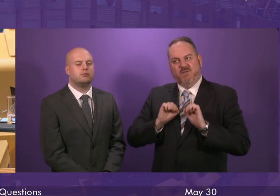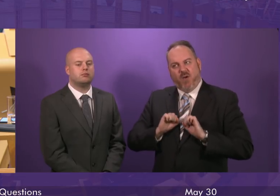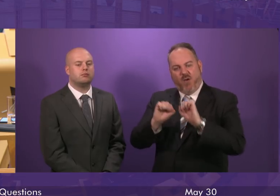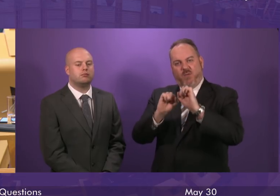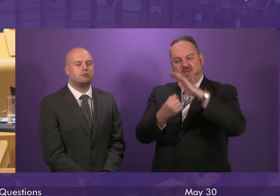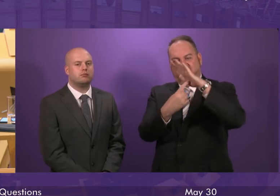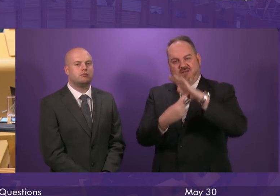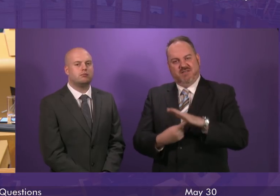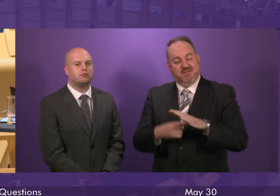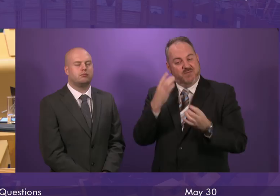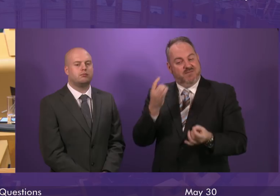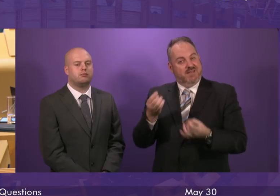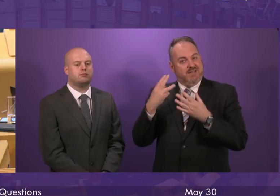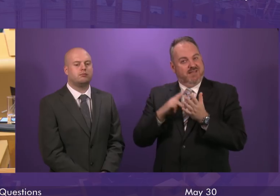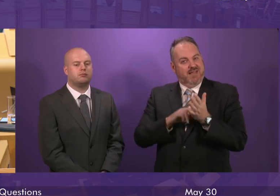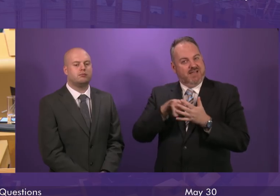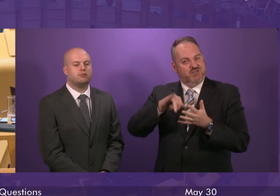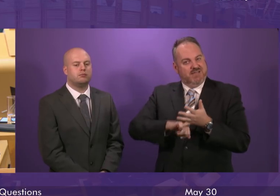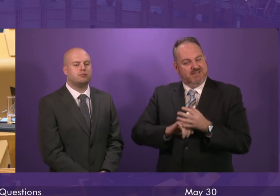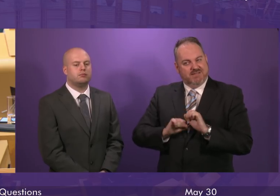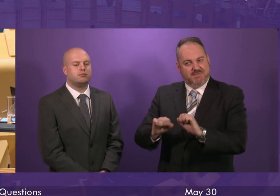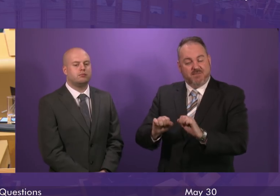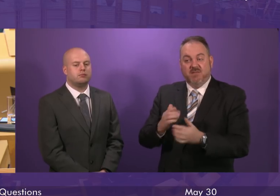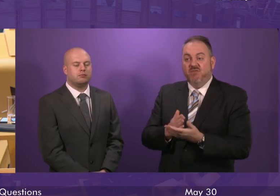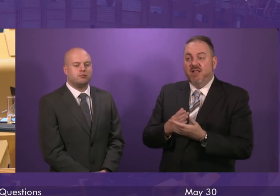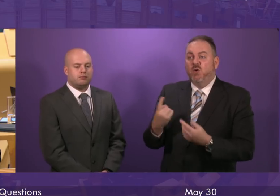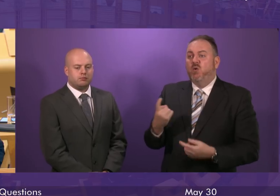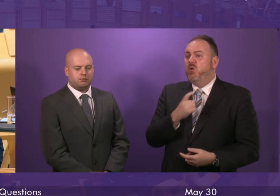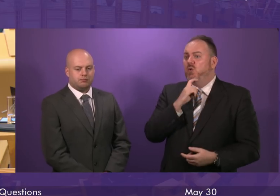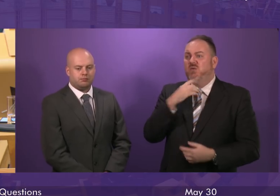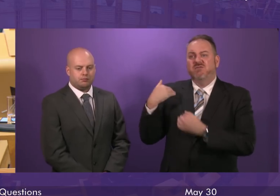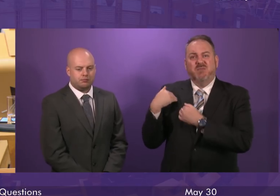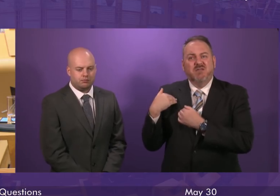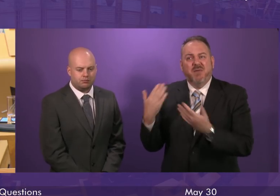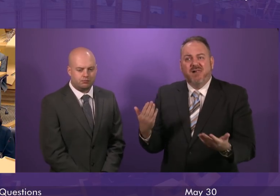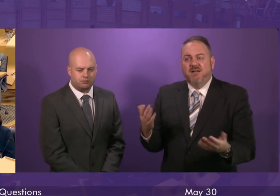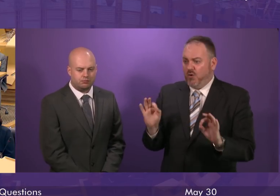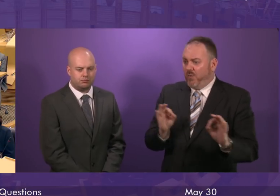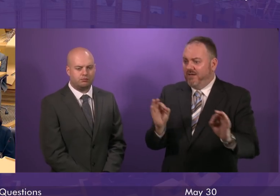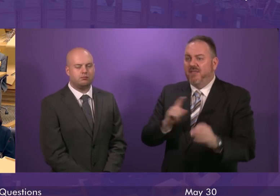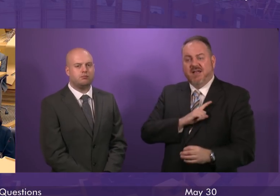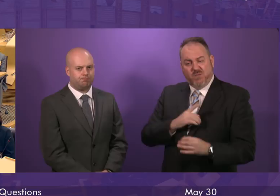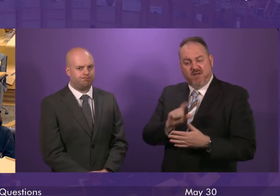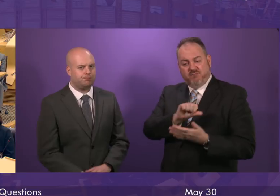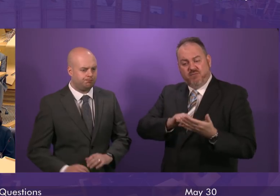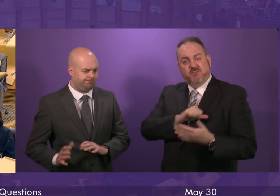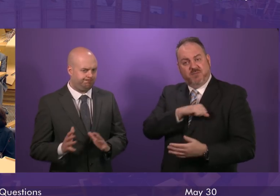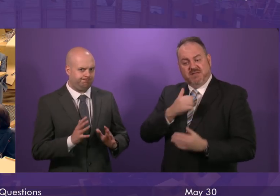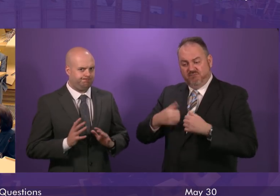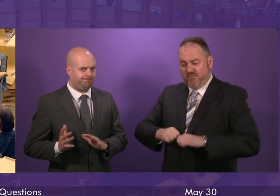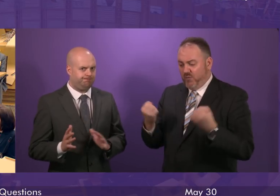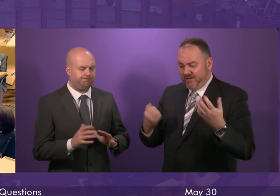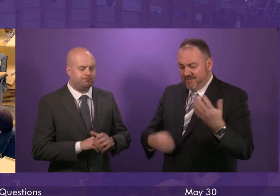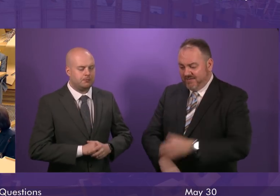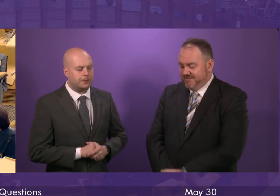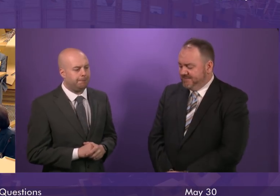And if nobody is being held accountable, is it any wonder that those promises keep getting broken? First Minister. Well, of course,